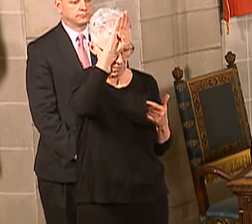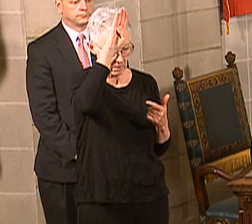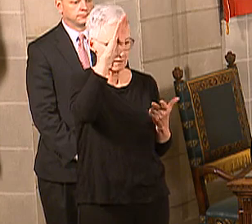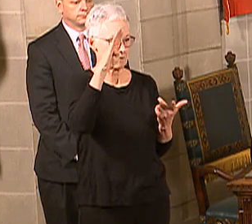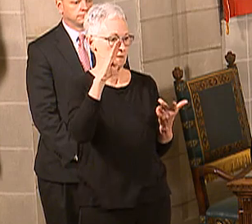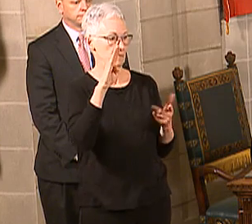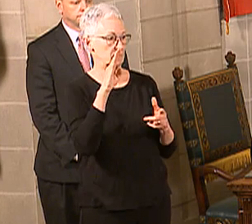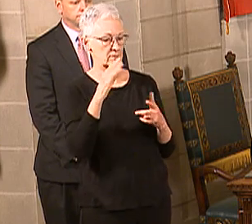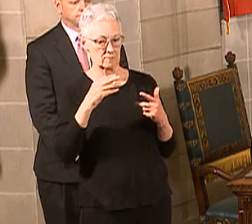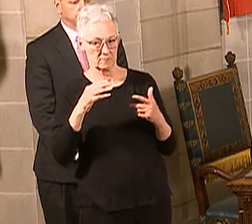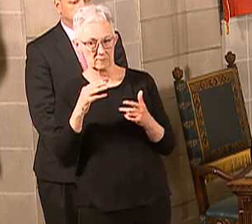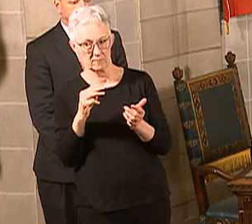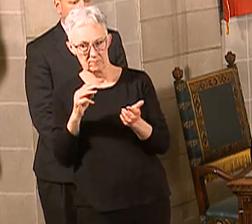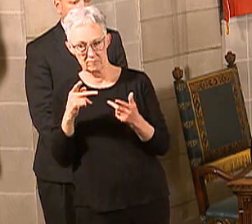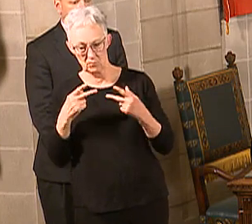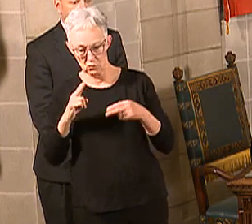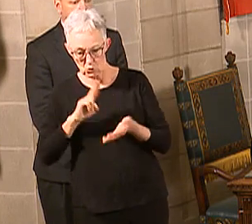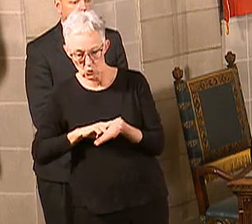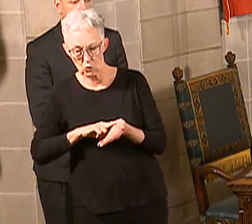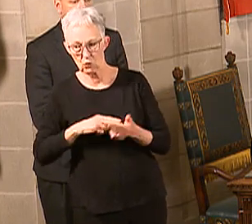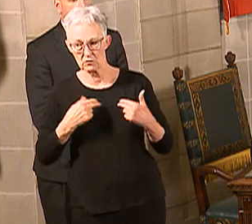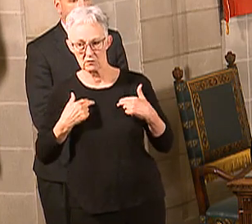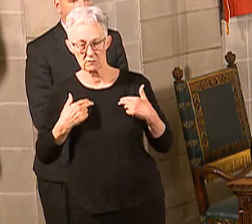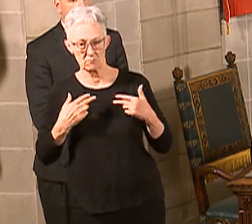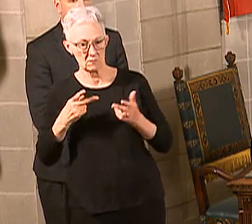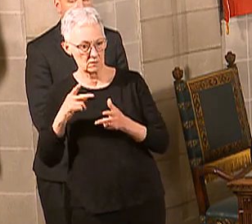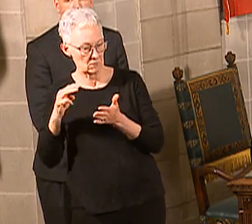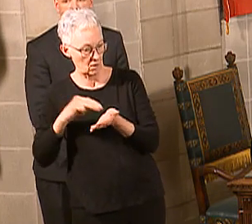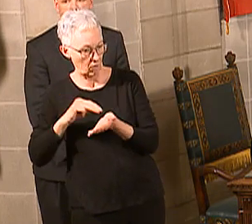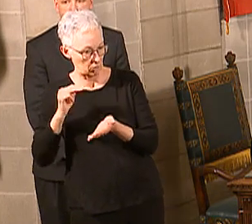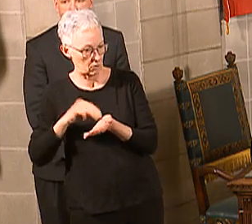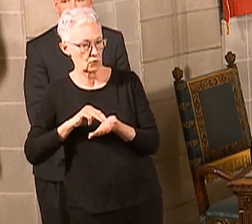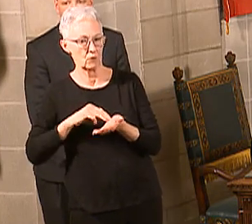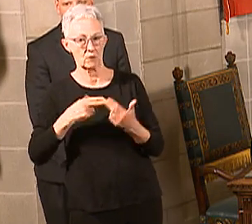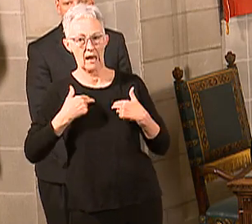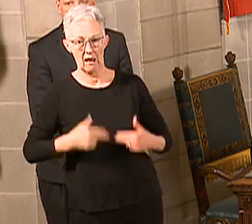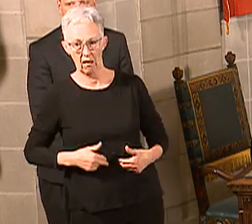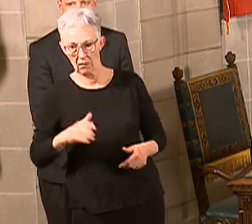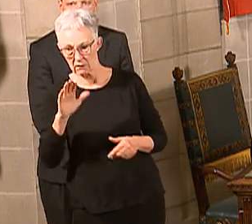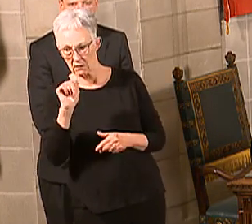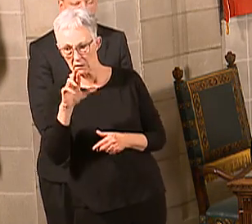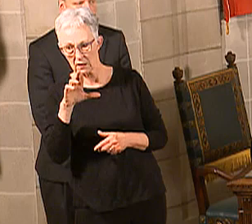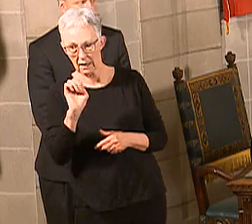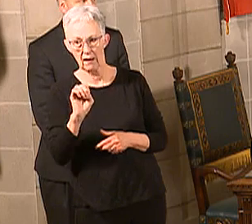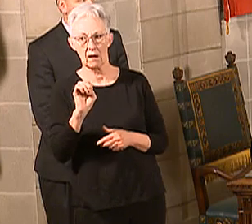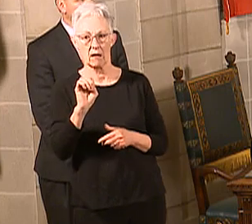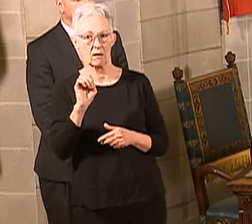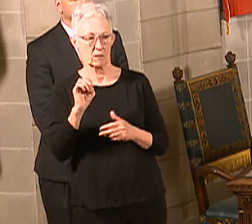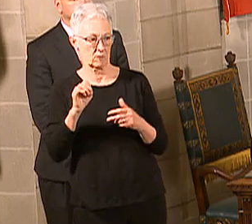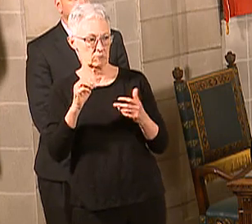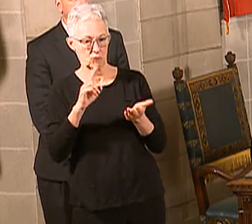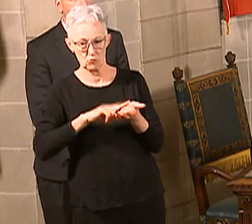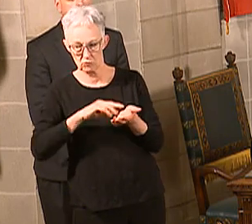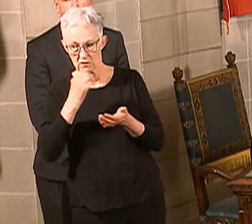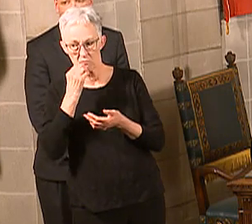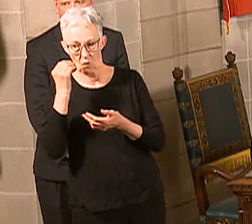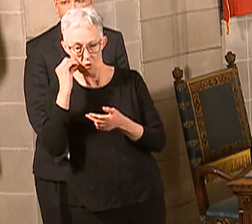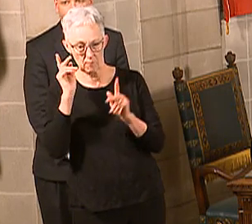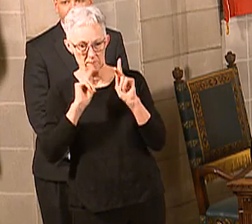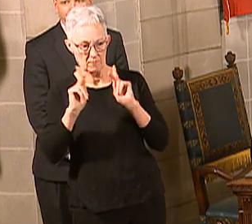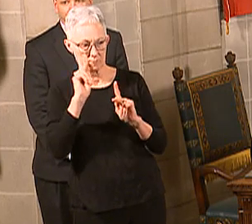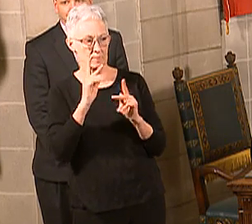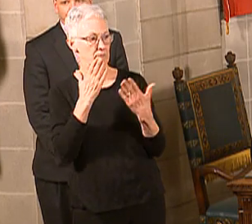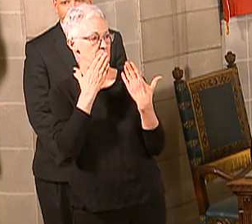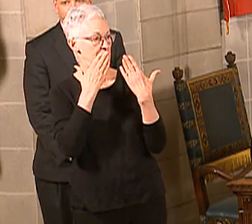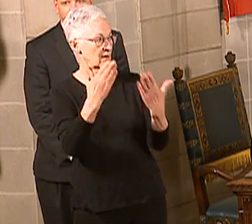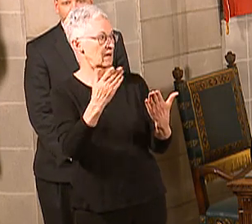care worker, long-term care resident. Those are going to be kind of our immediate long-term expansions. Well, again, folks, thank you very much.